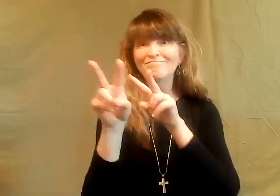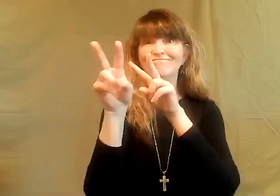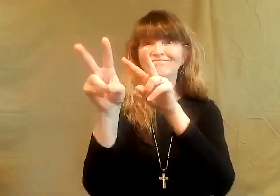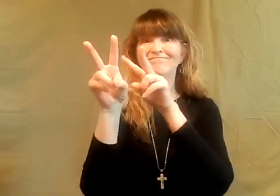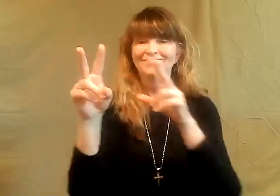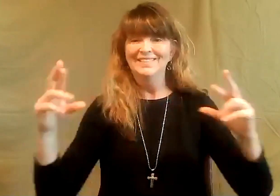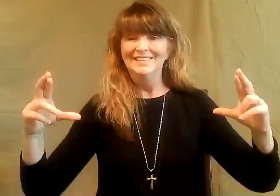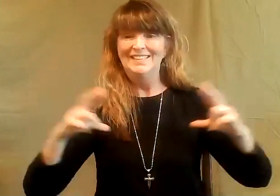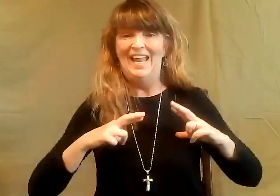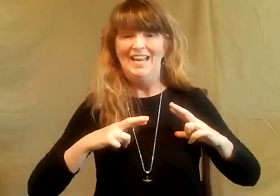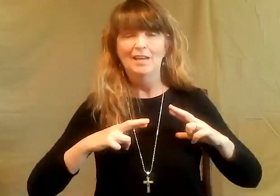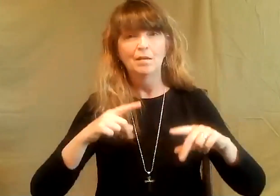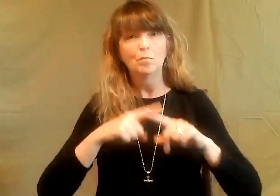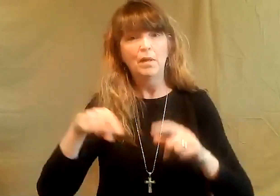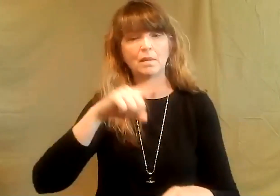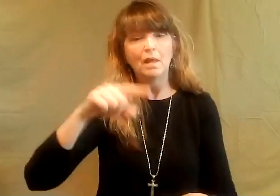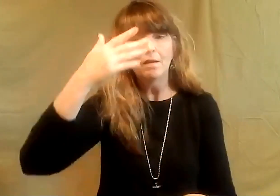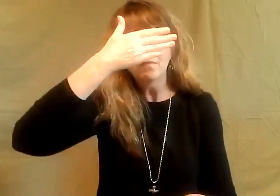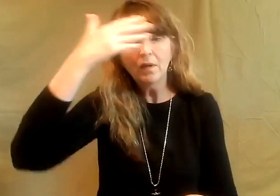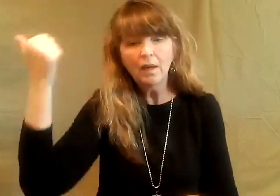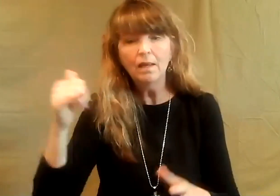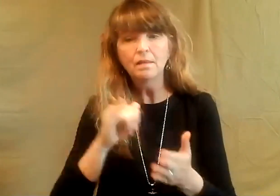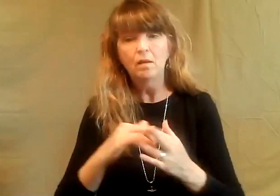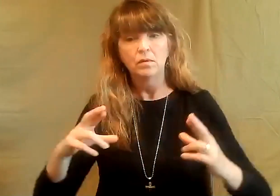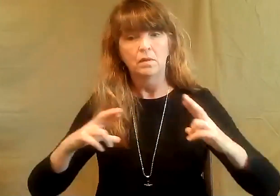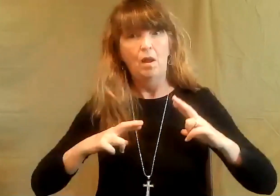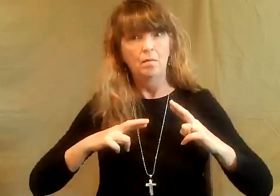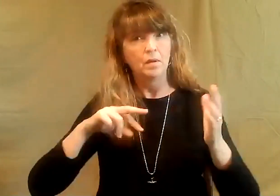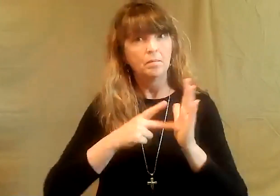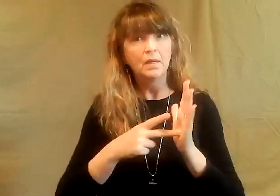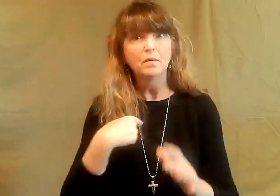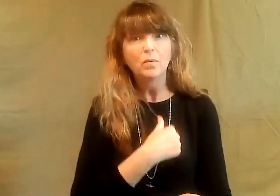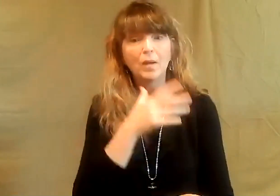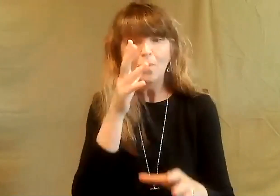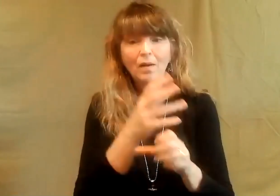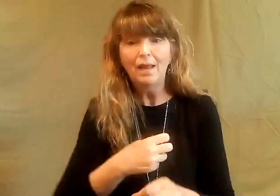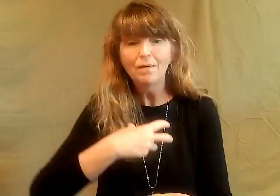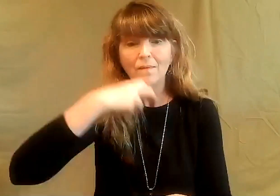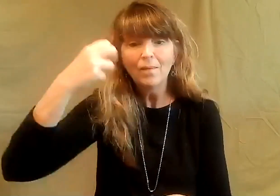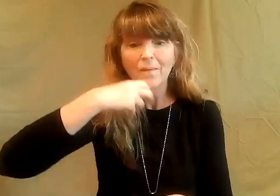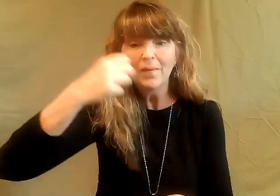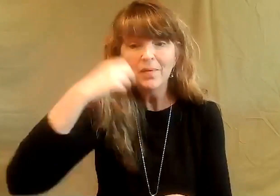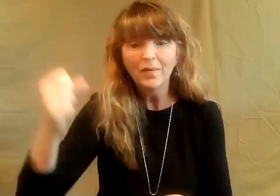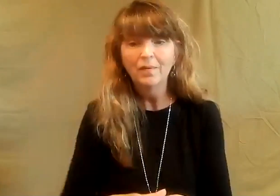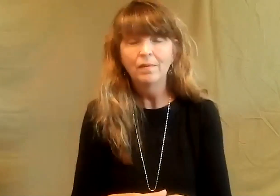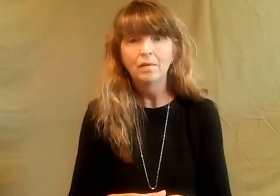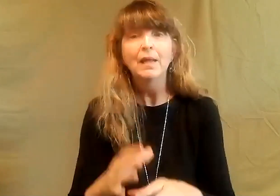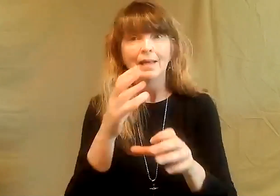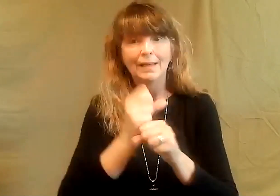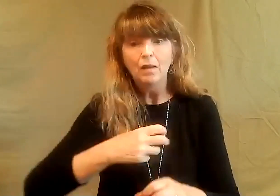where you know some people really look forward to retirement but they forget that retirement means that we're getting older older